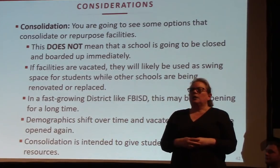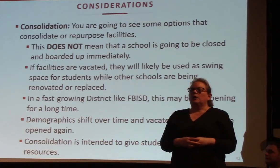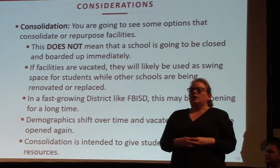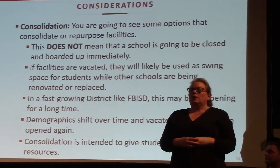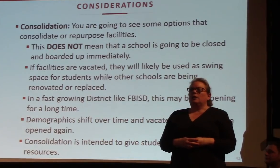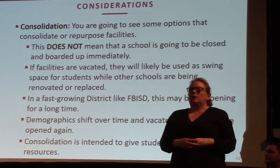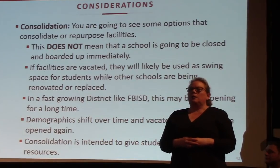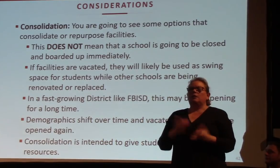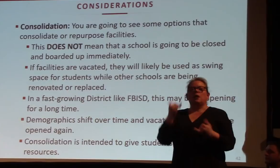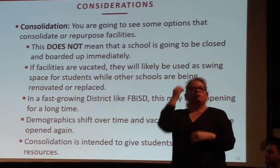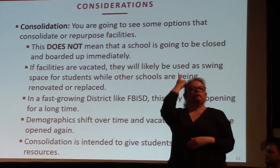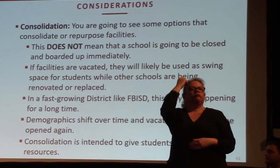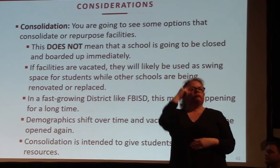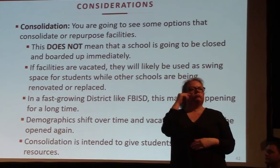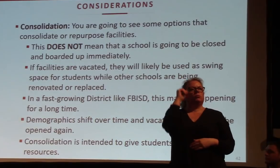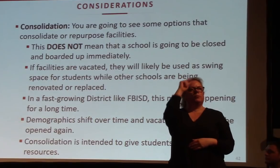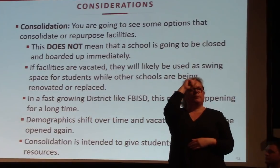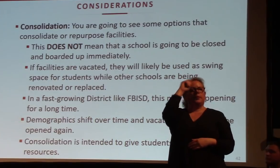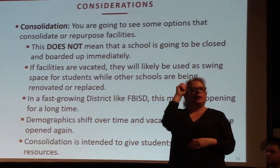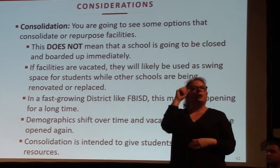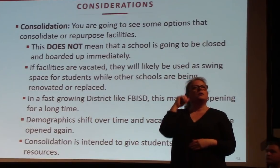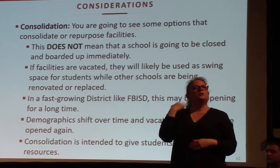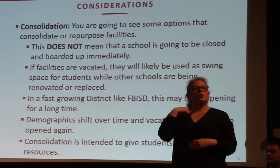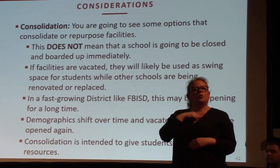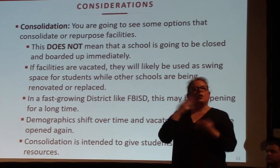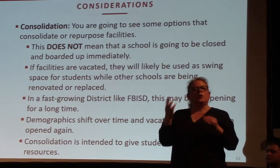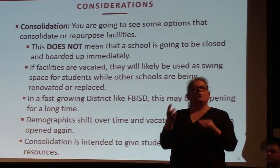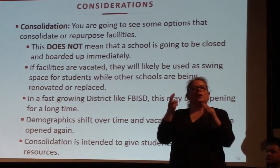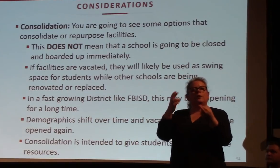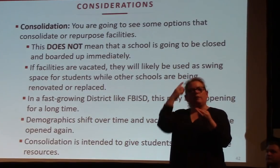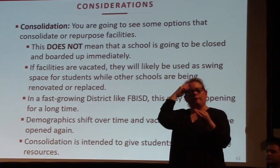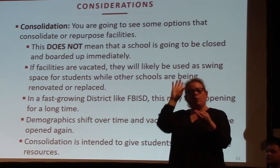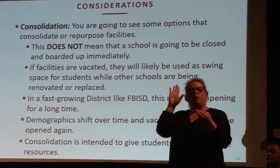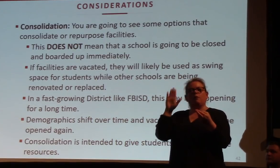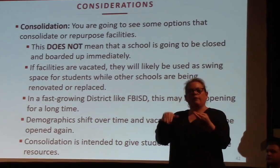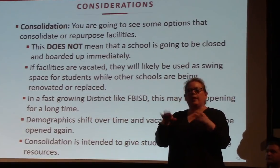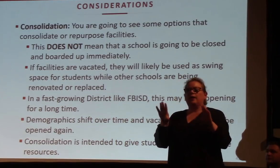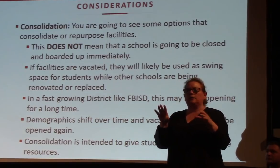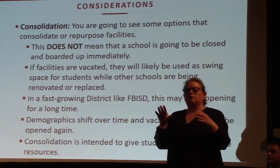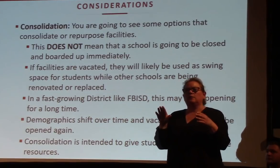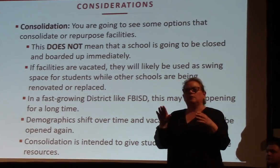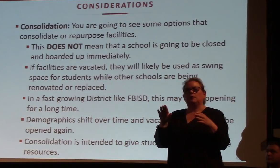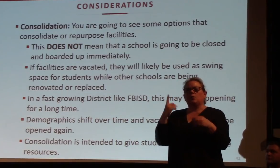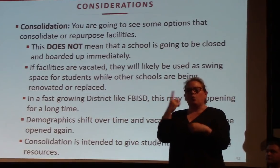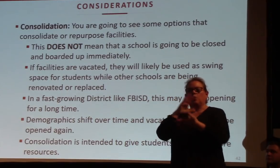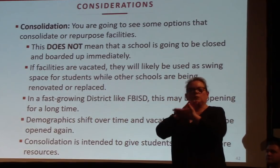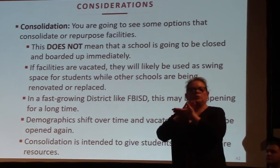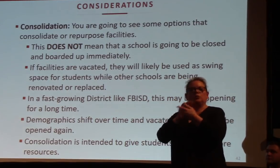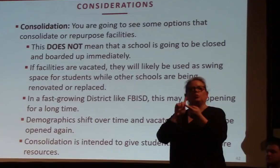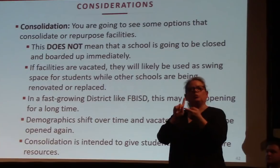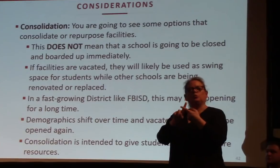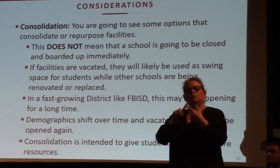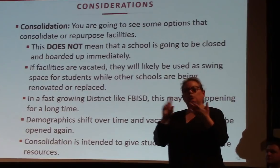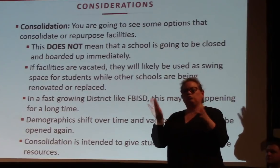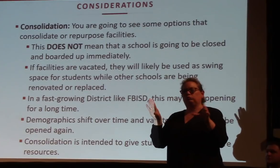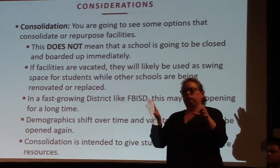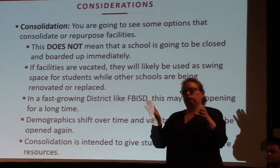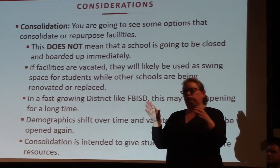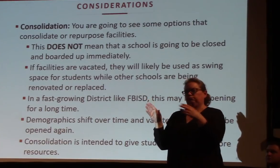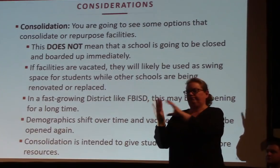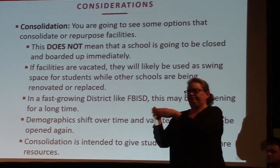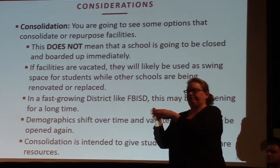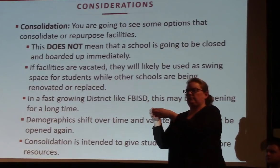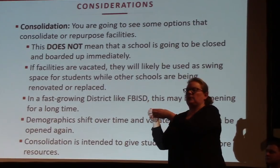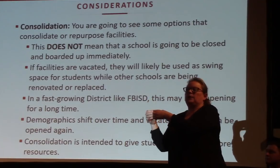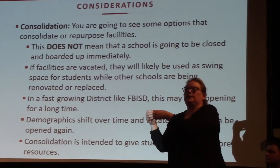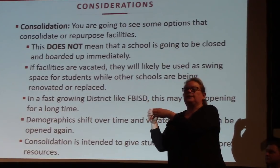Just because a facility is recommended for consolidation, it doesn't necessarily mean that the school is going to be closed and boarded up and left there. If facilities